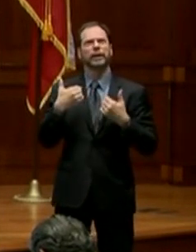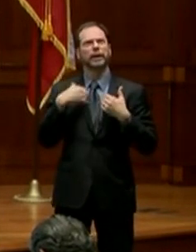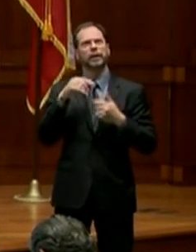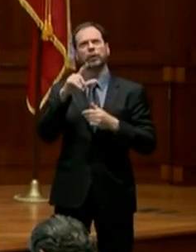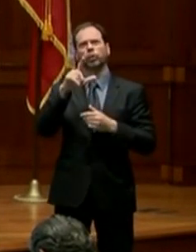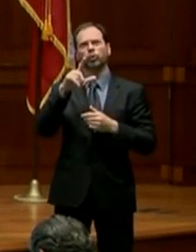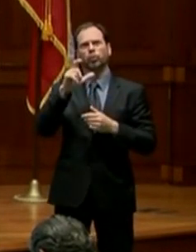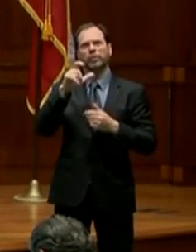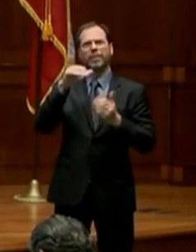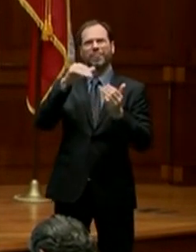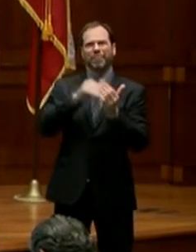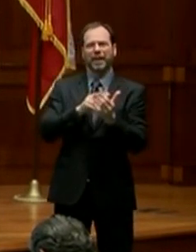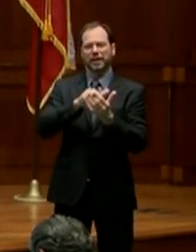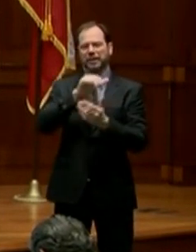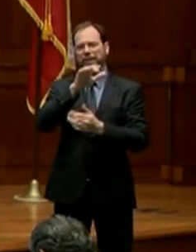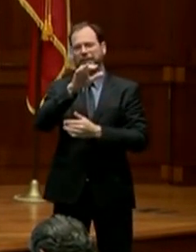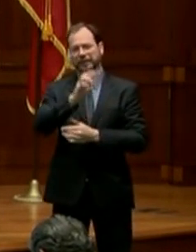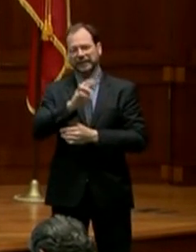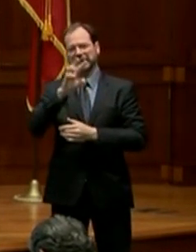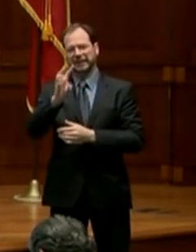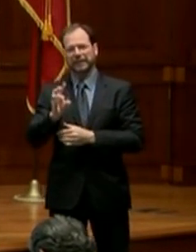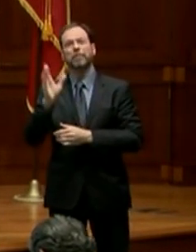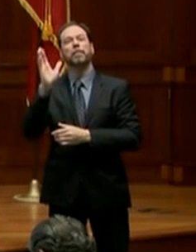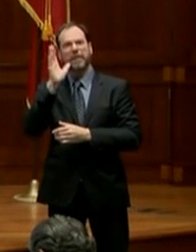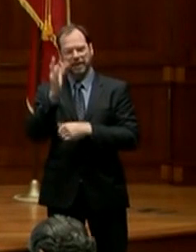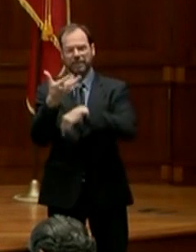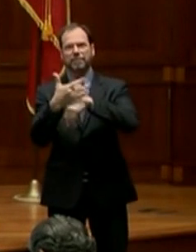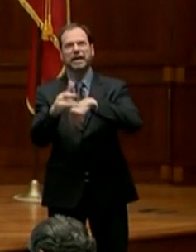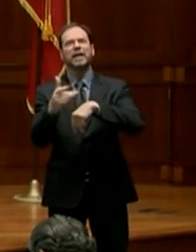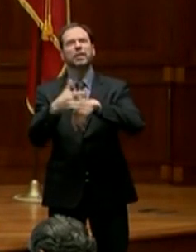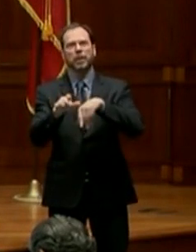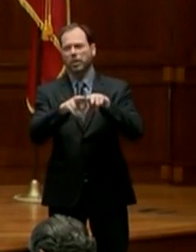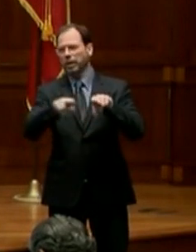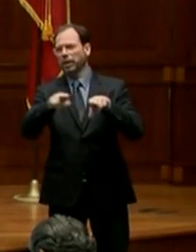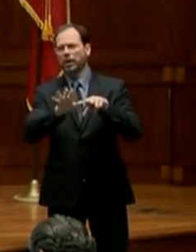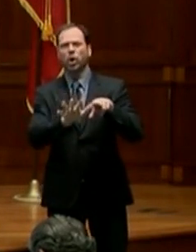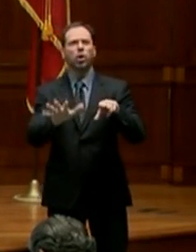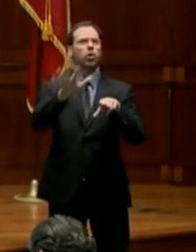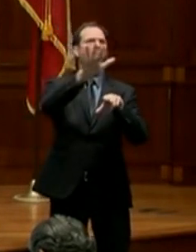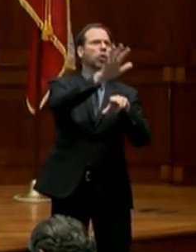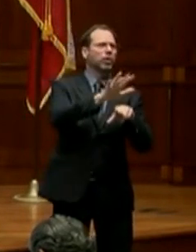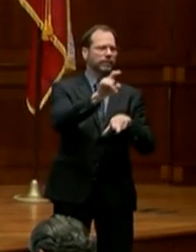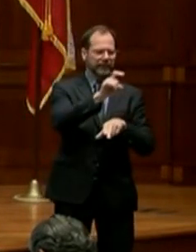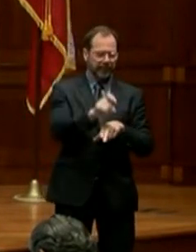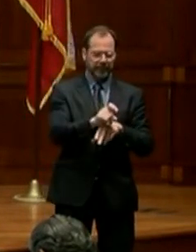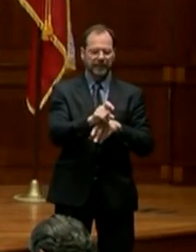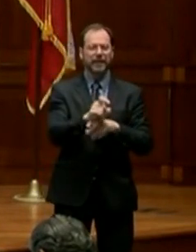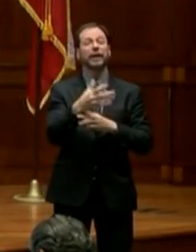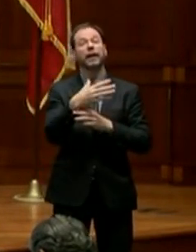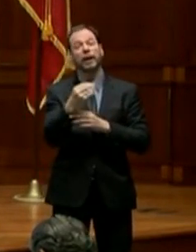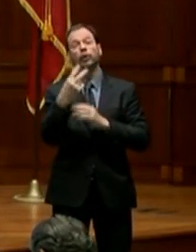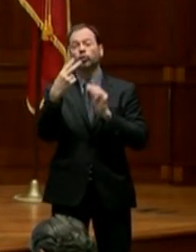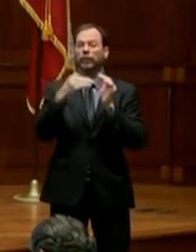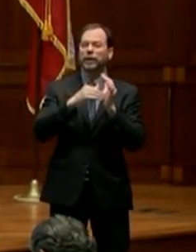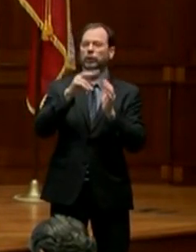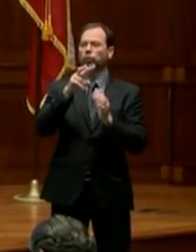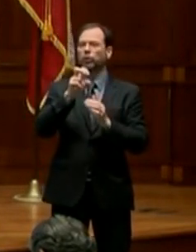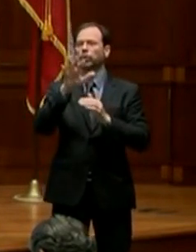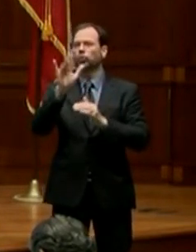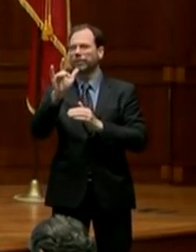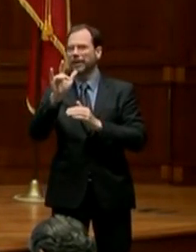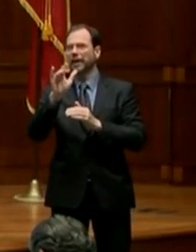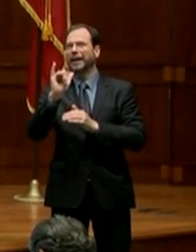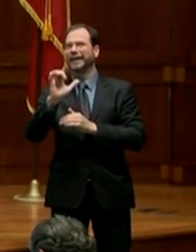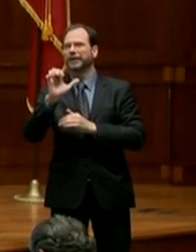,066 beds available across the state of Texas as well as 2,225